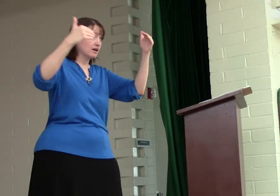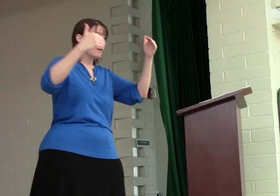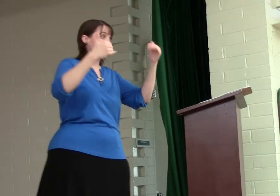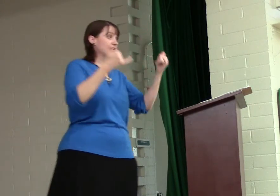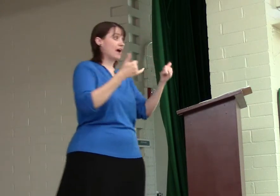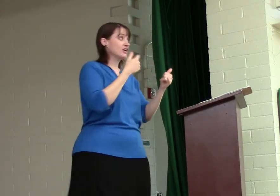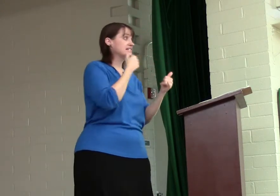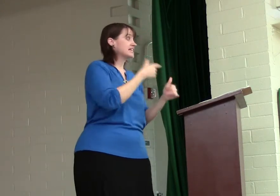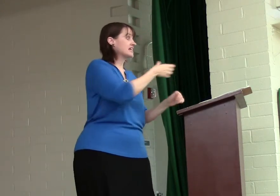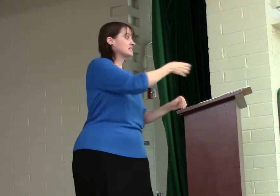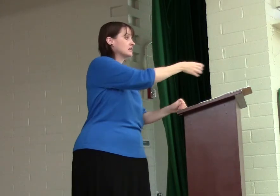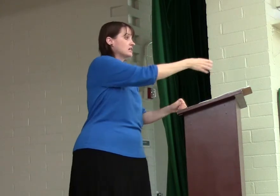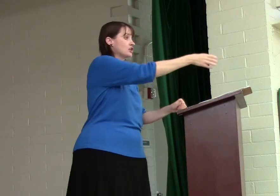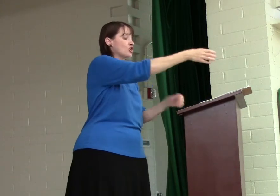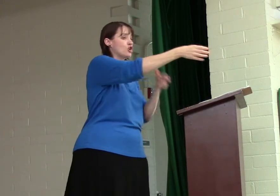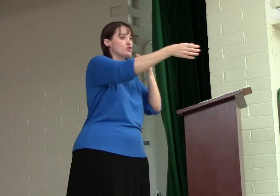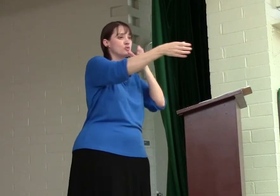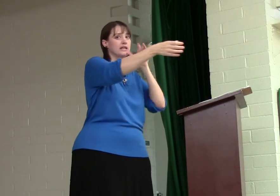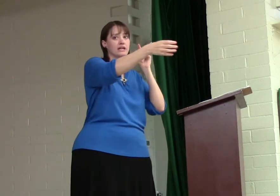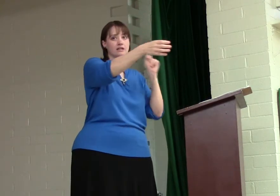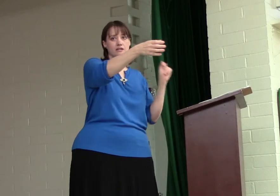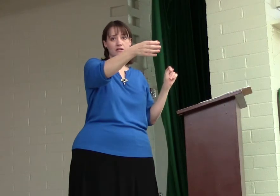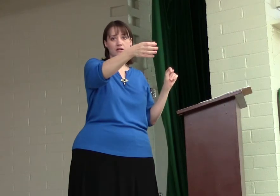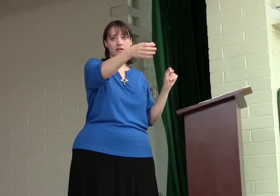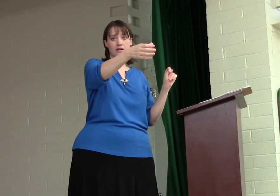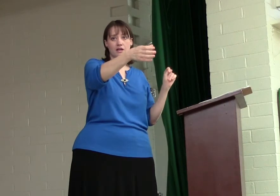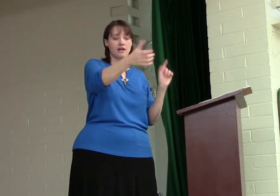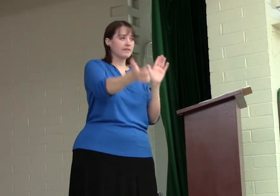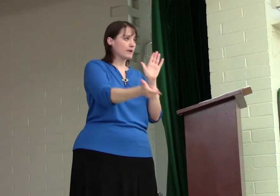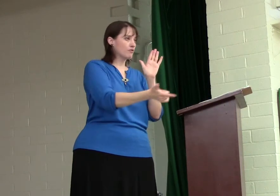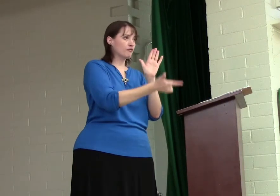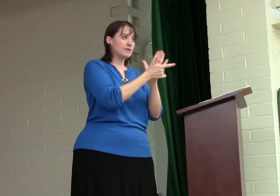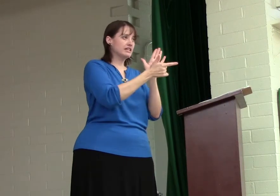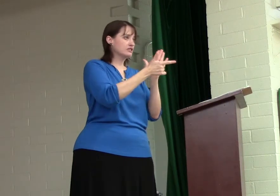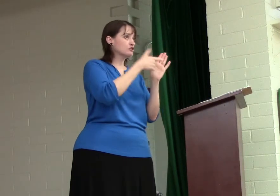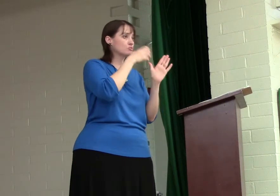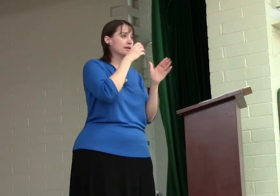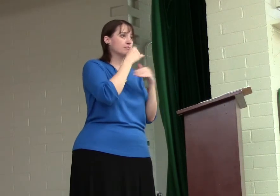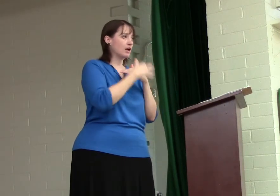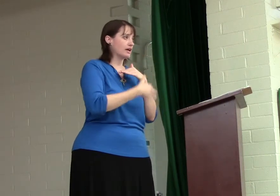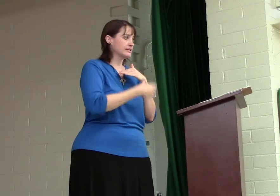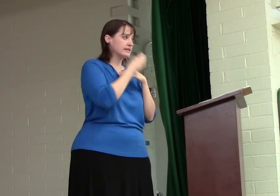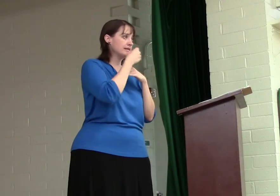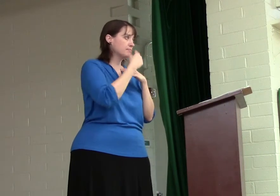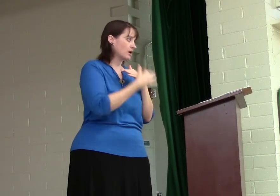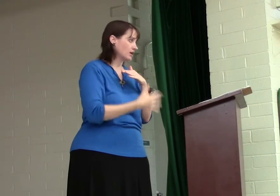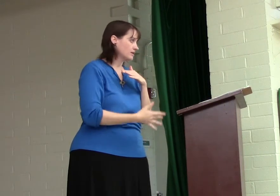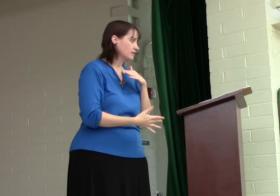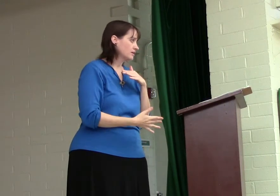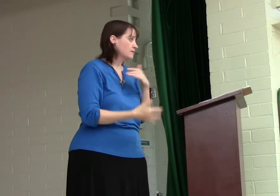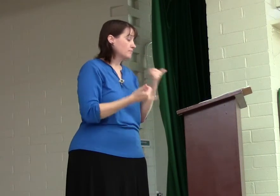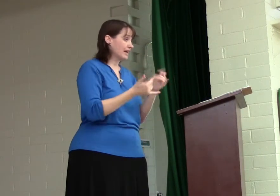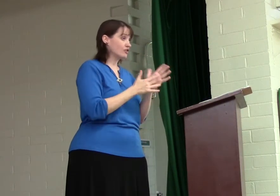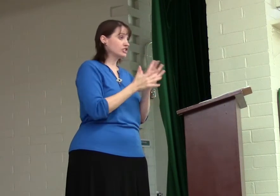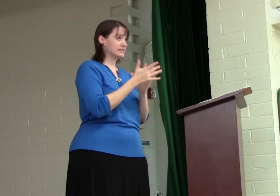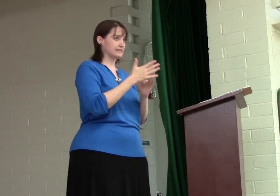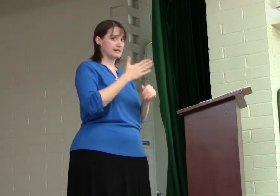But now he says, drink it. They were forbidden to drink blood, to eat blood. But now Jesus says,